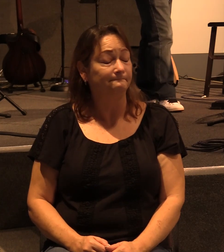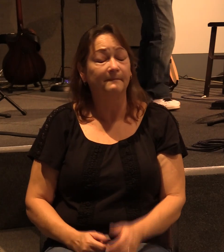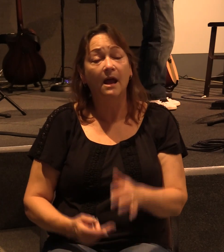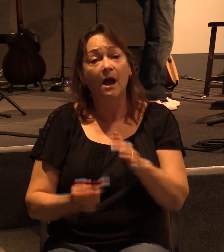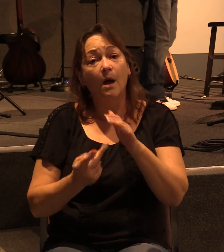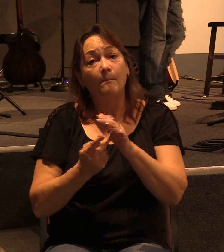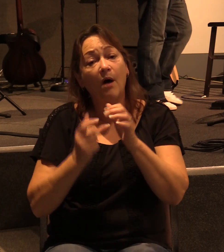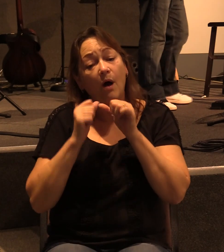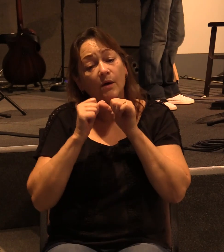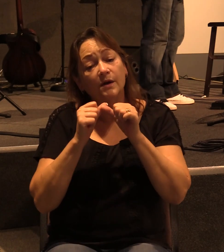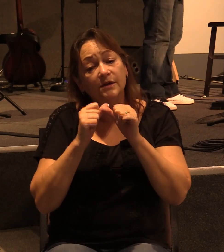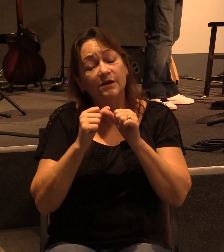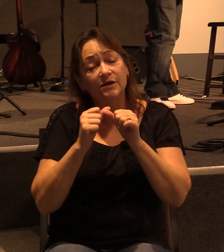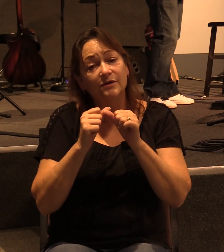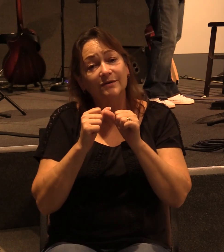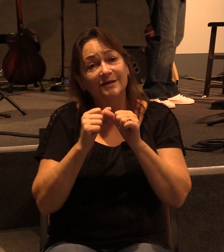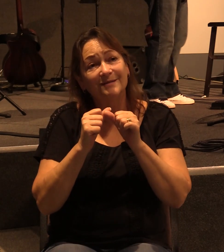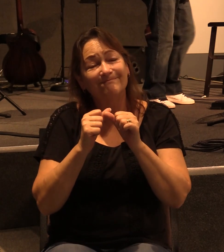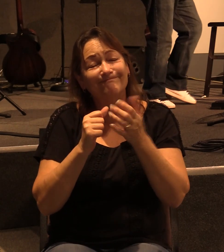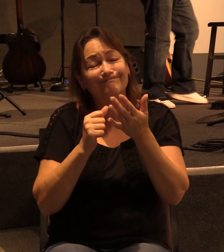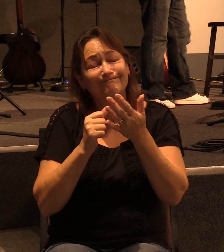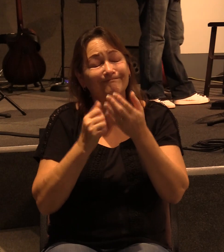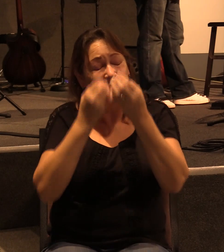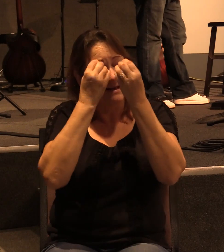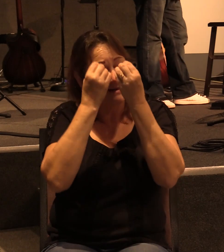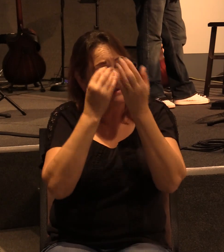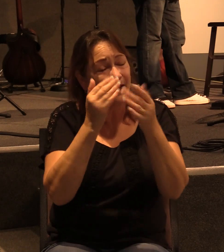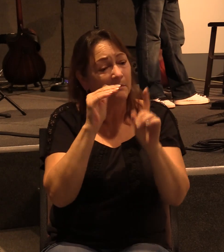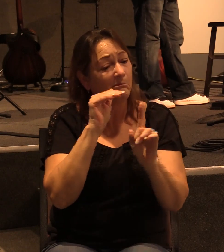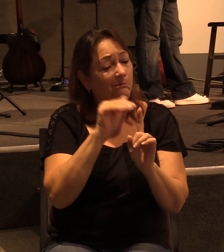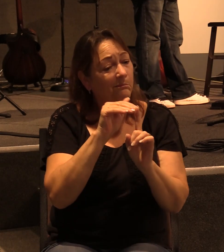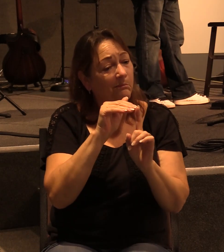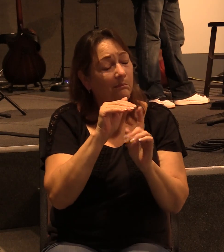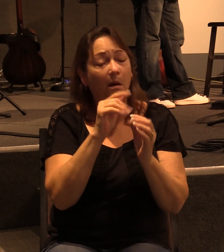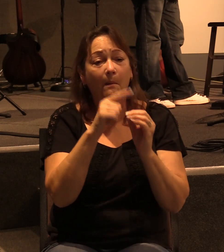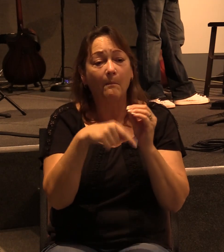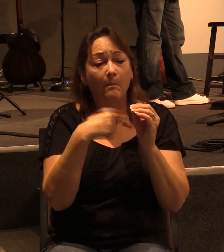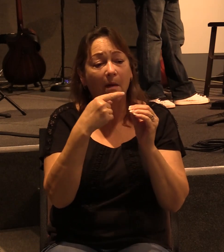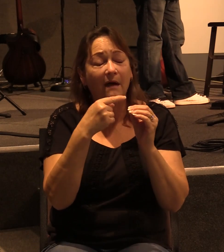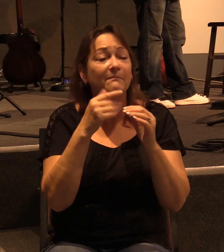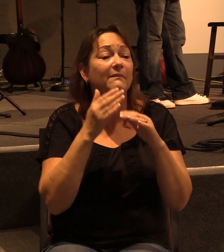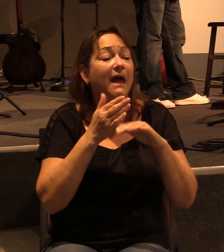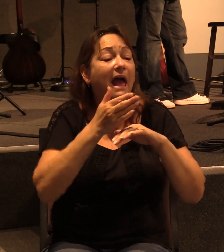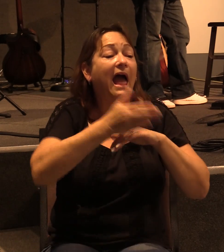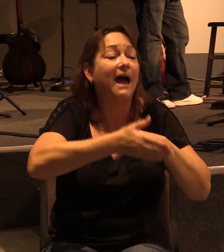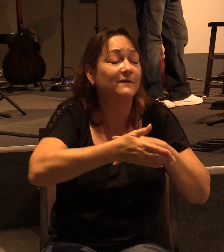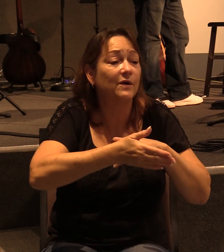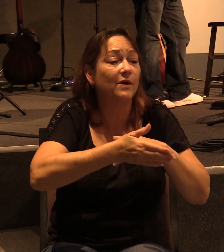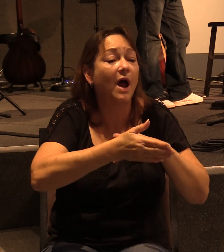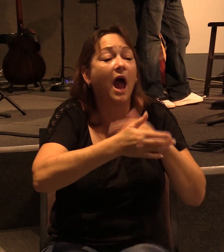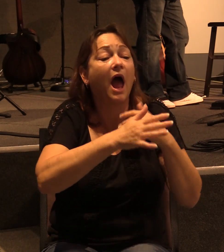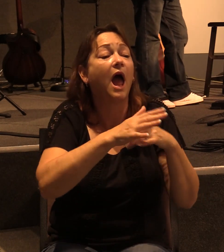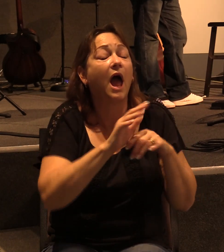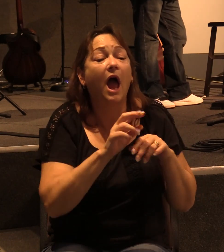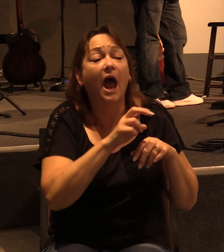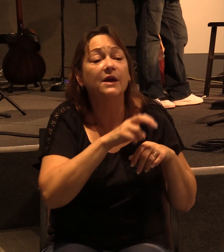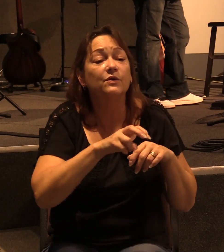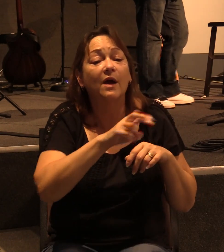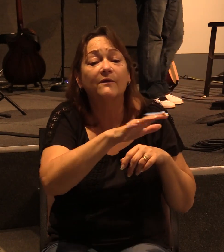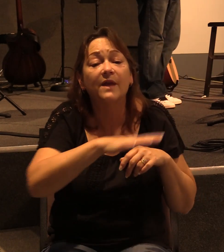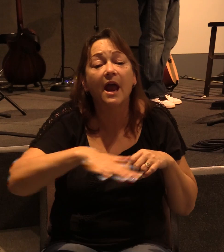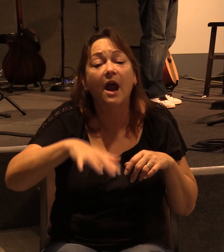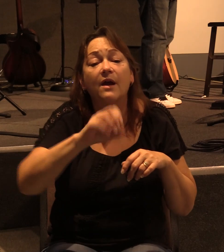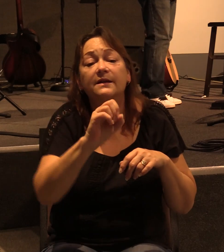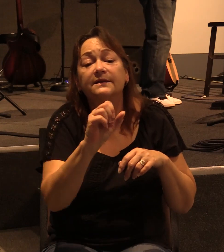Paul continues on giving an account, and he says in verse 21, afterward, I went to the regions of Syria